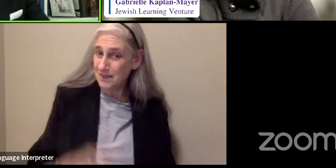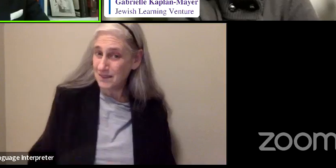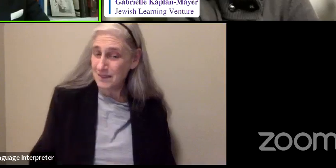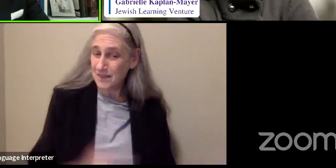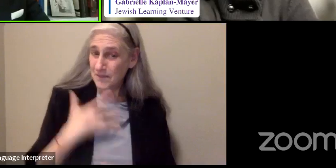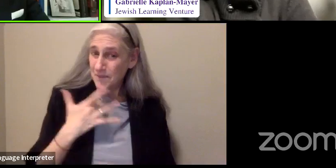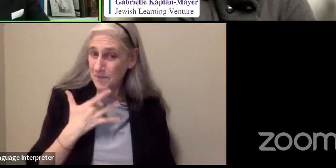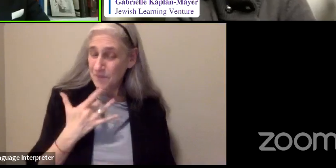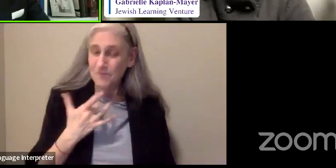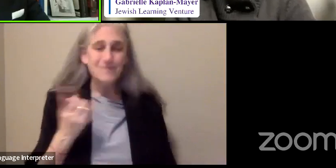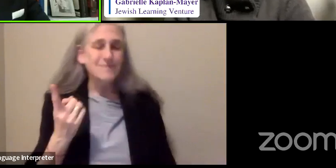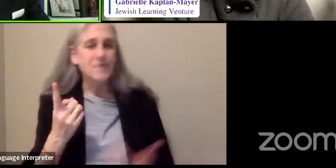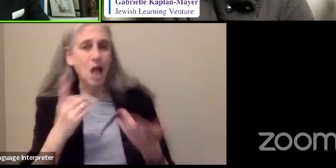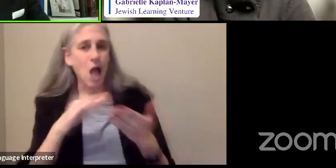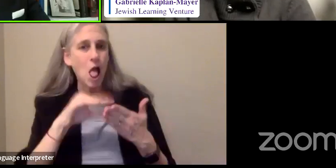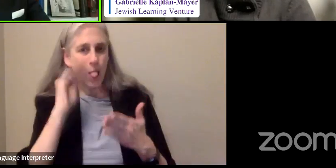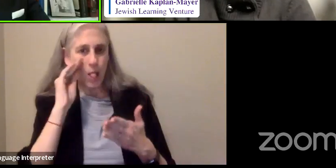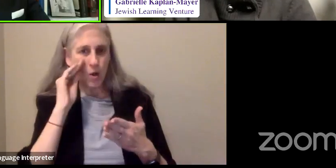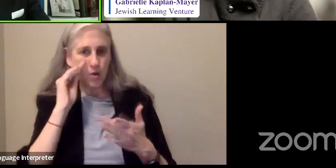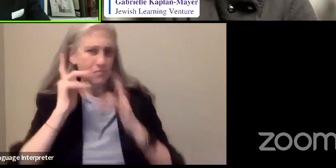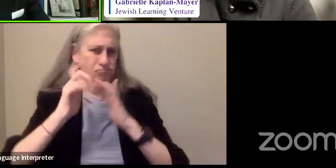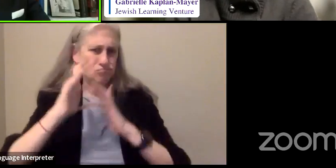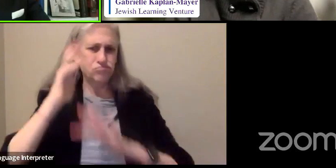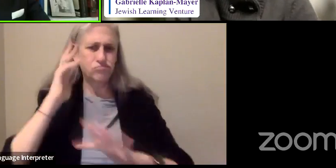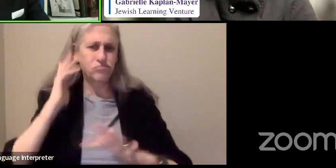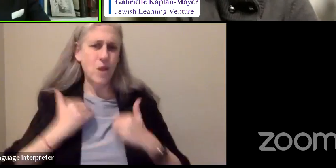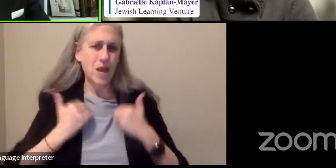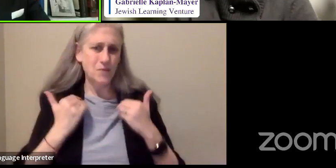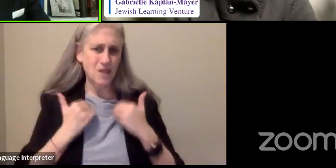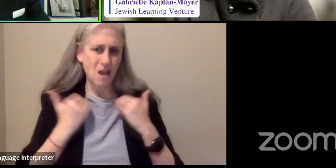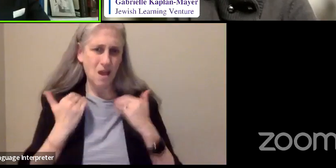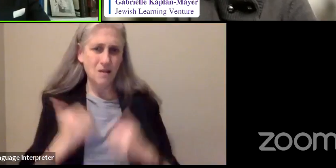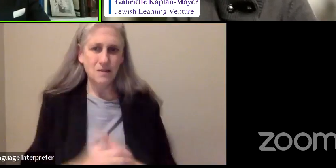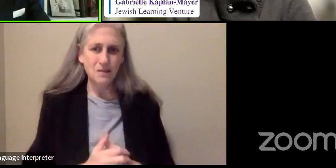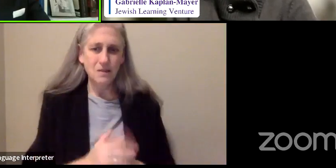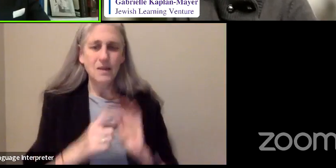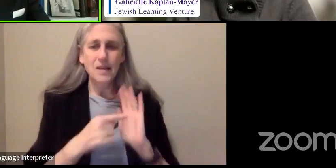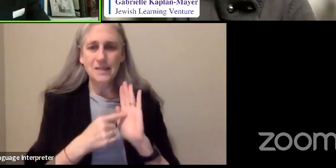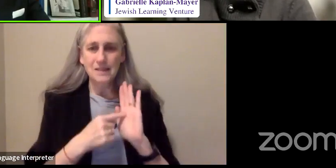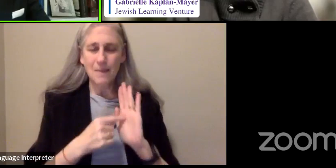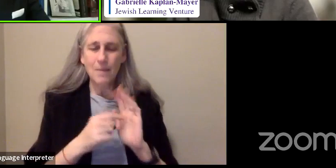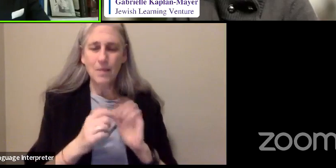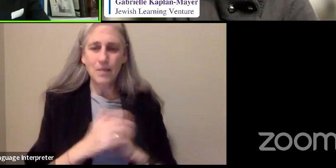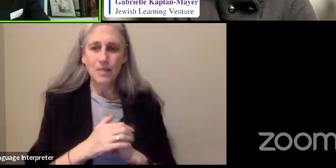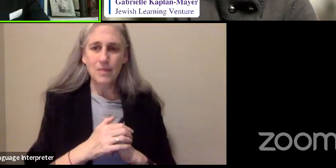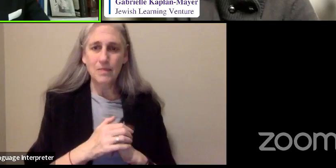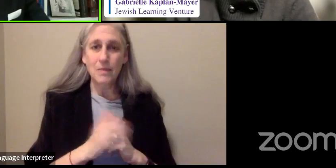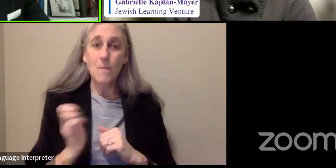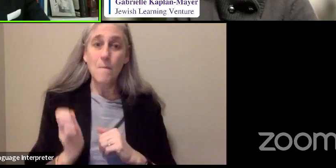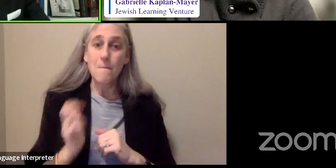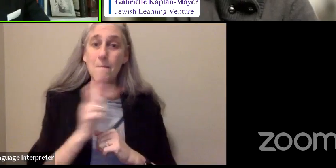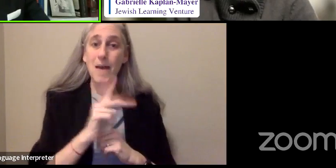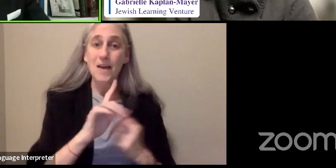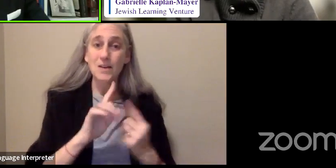I learned early on, for example, that when I returned to Columbia,